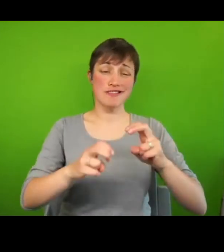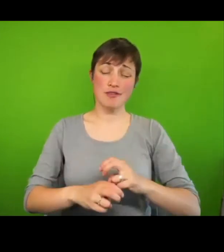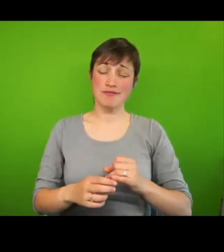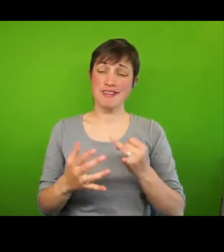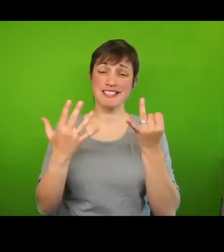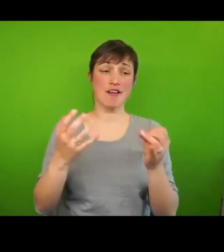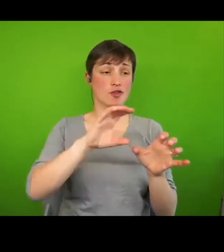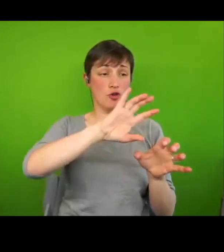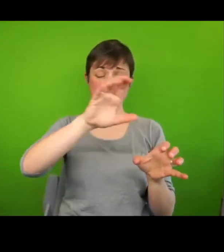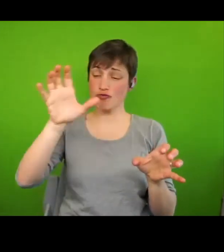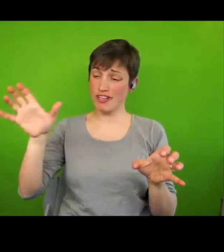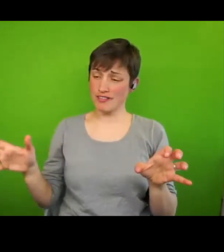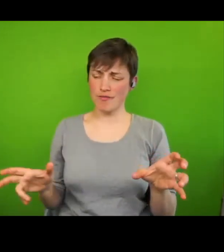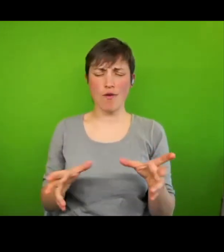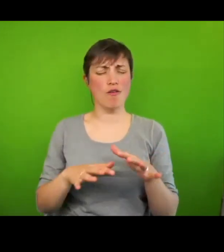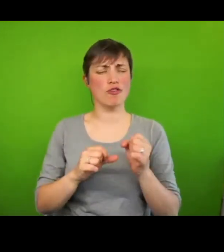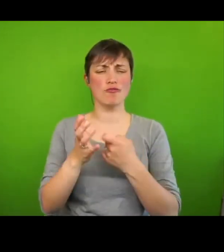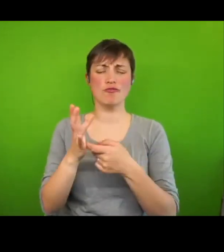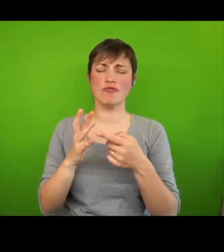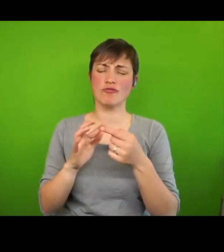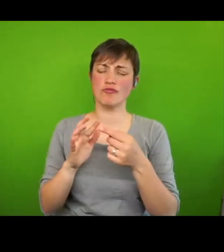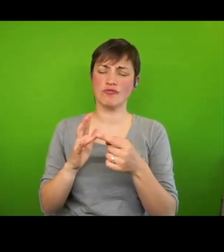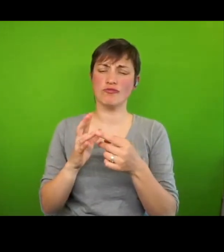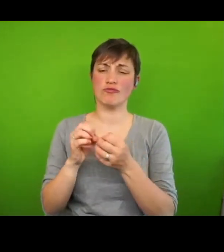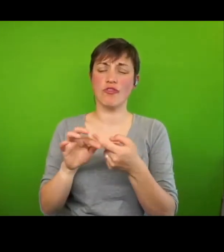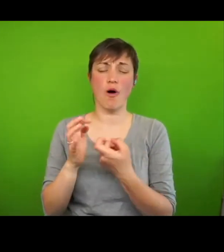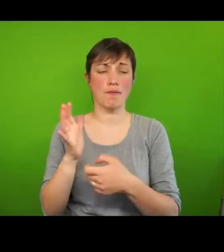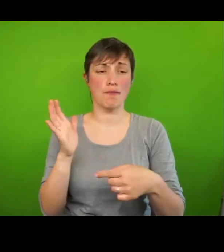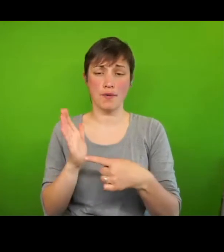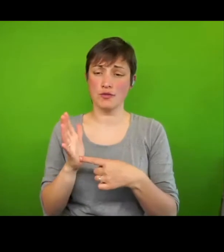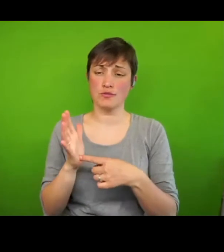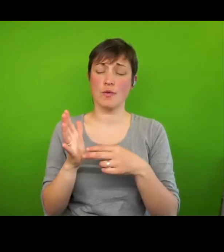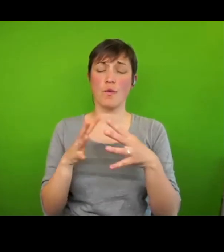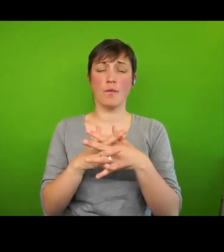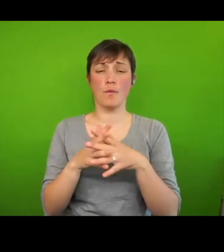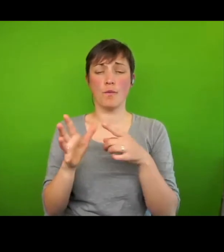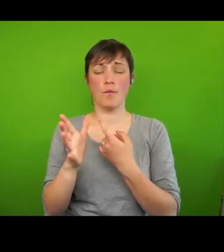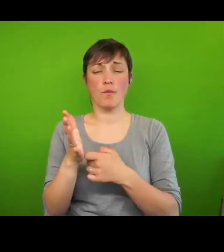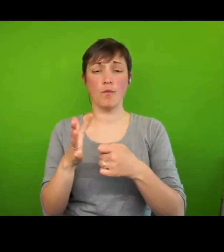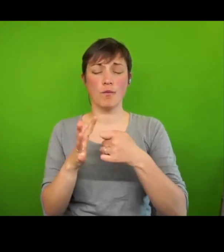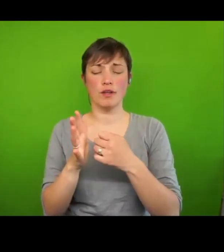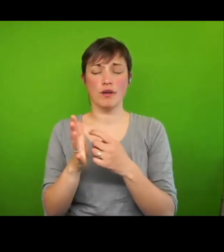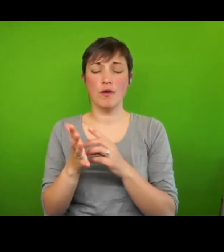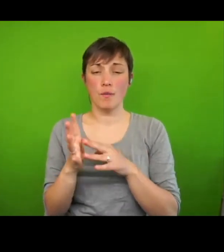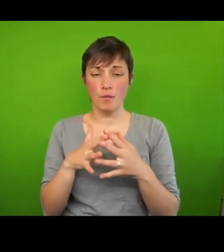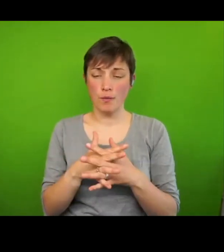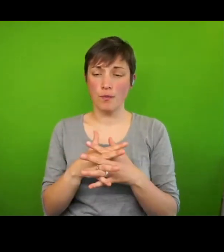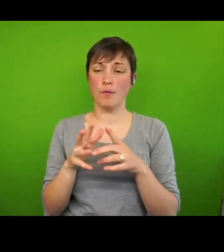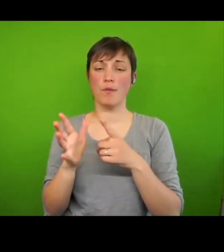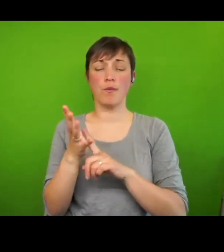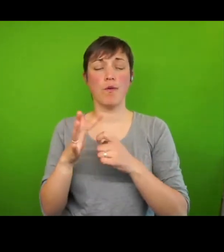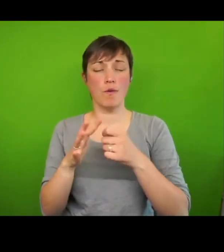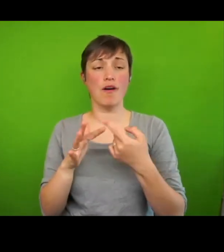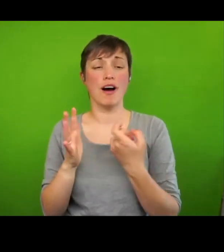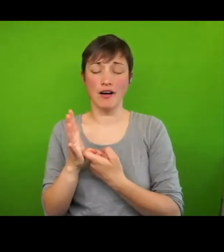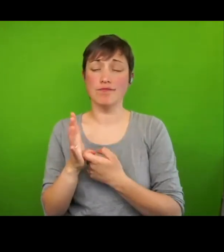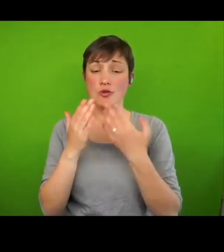Robert Walker and colleagues demonstrates the debilitating effects of the shame associated with poverty and the stigma that can